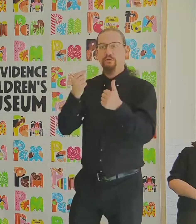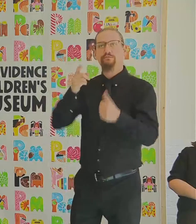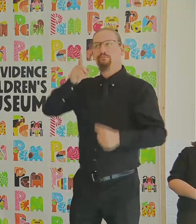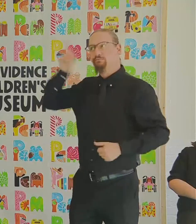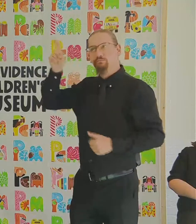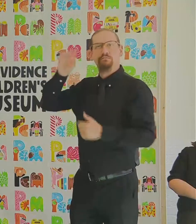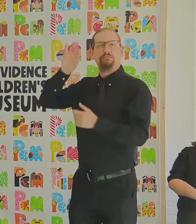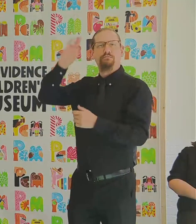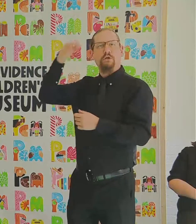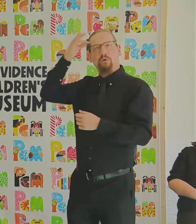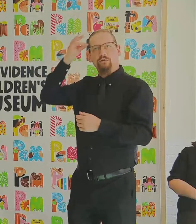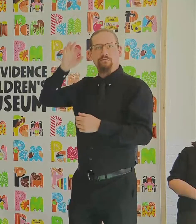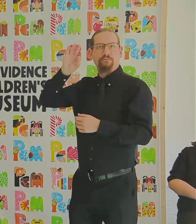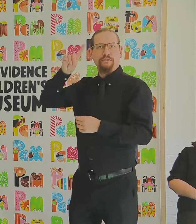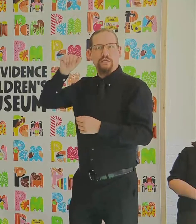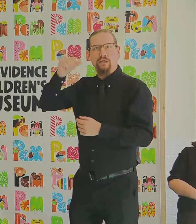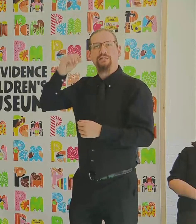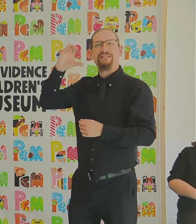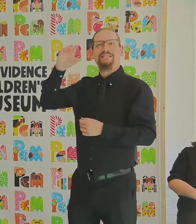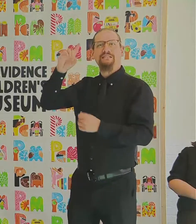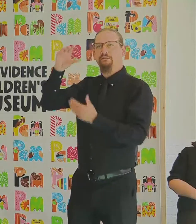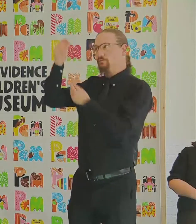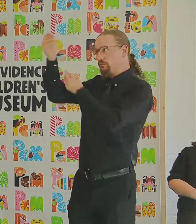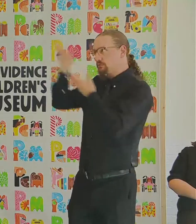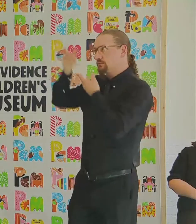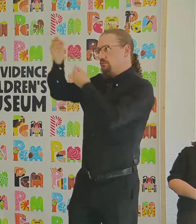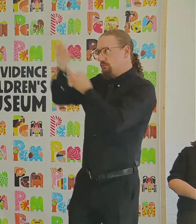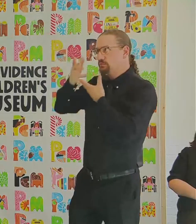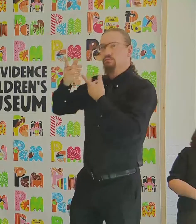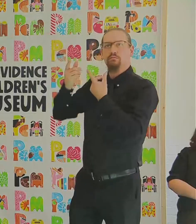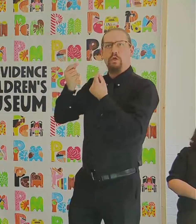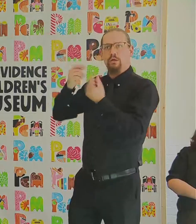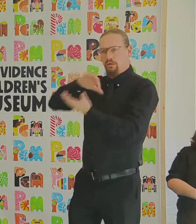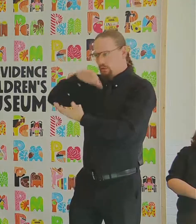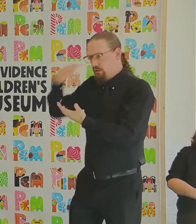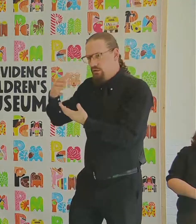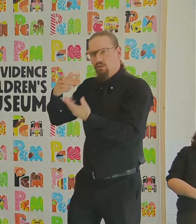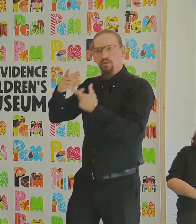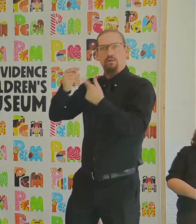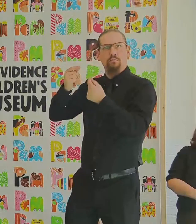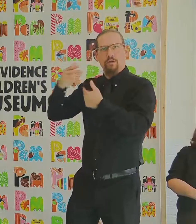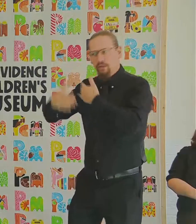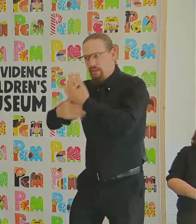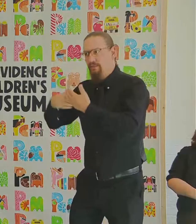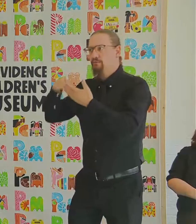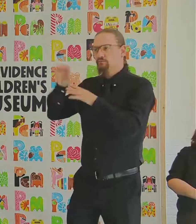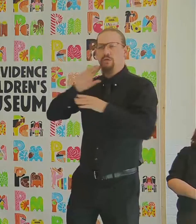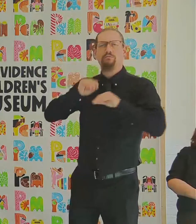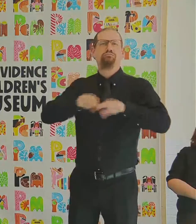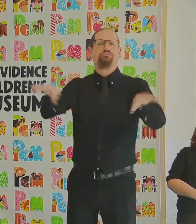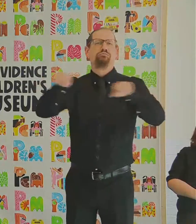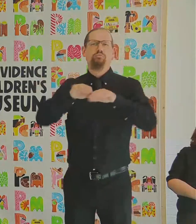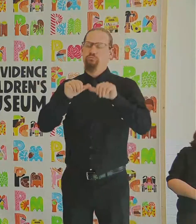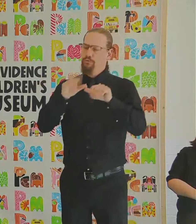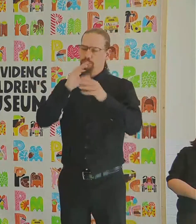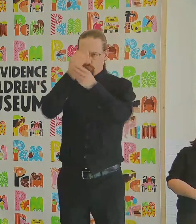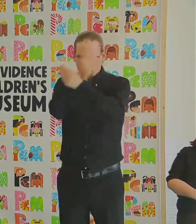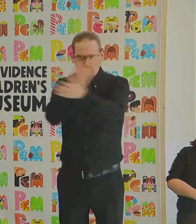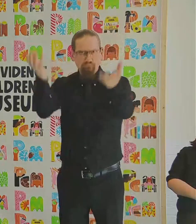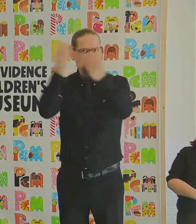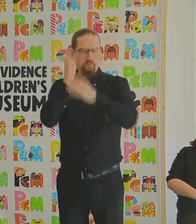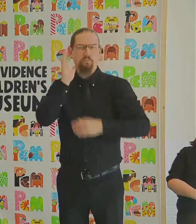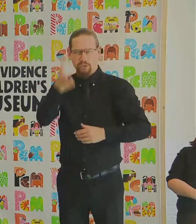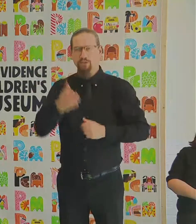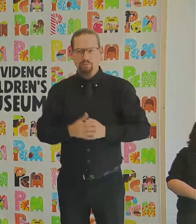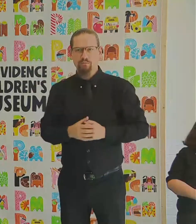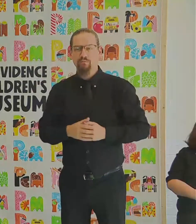With that, I'm honored to pass things over to Dr. Lange, who's going to share some thoughts from her perspective as an esteemed